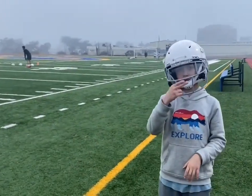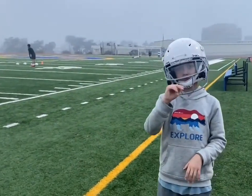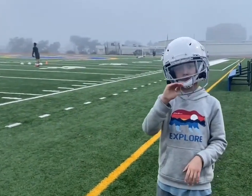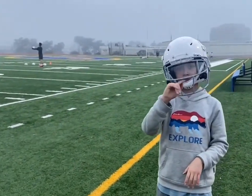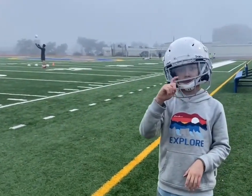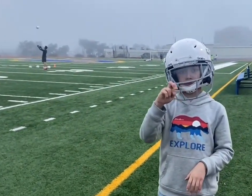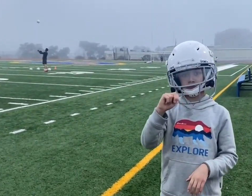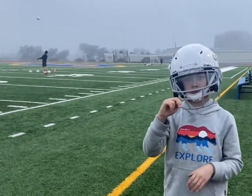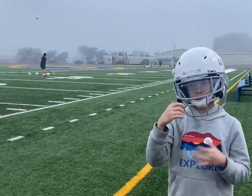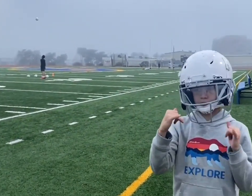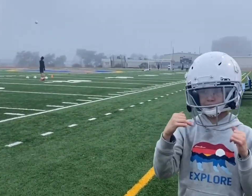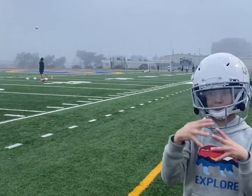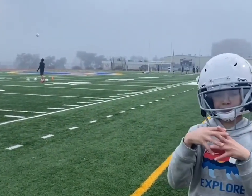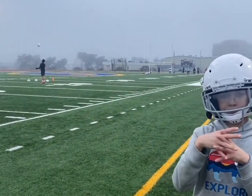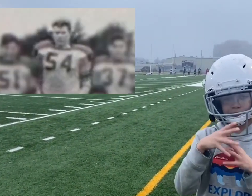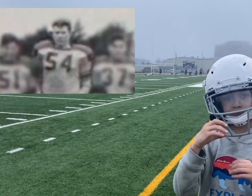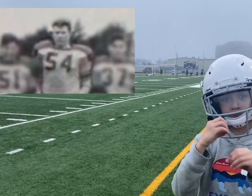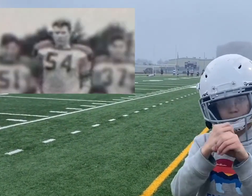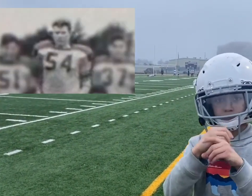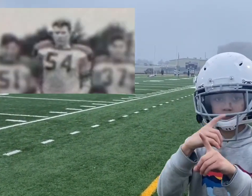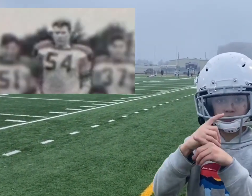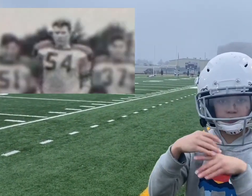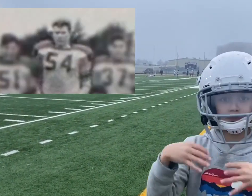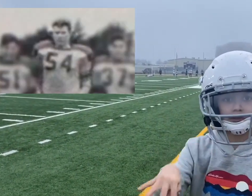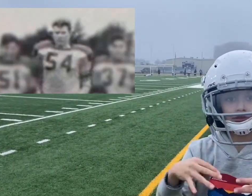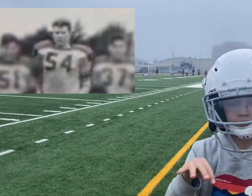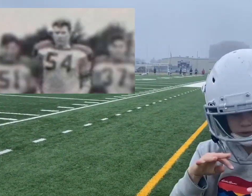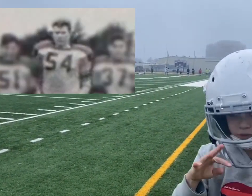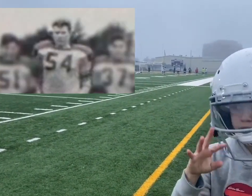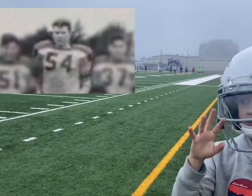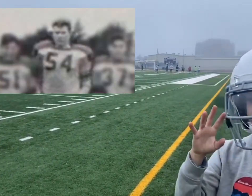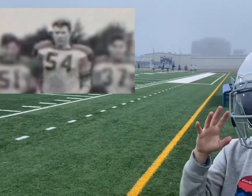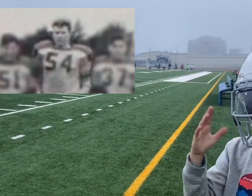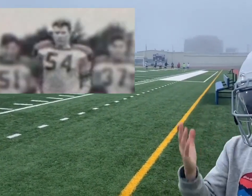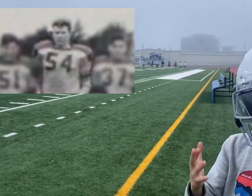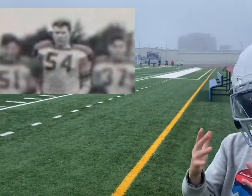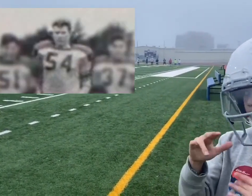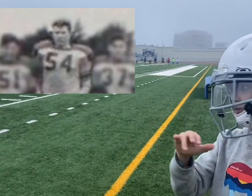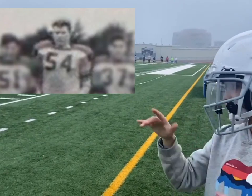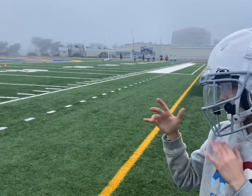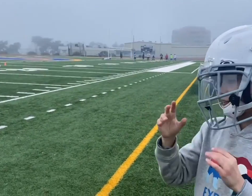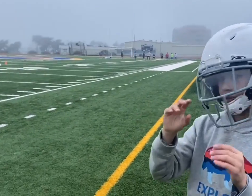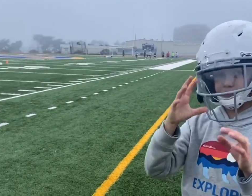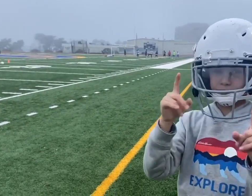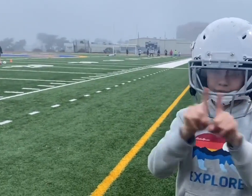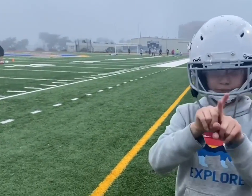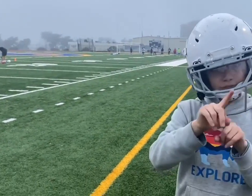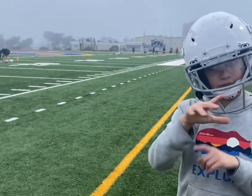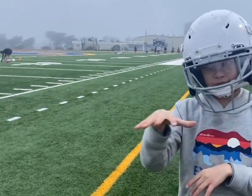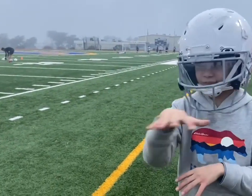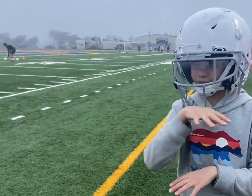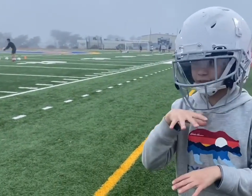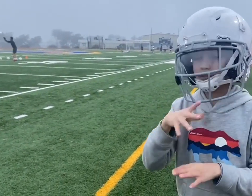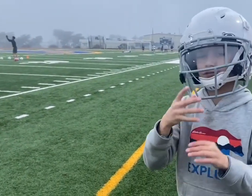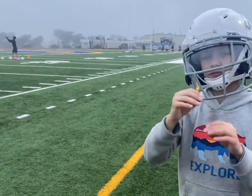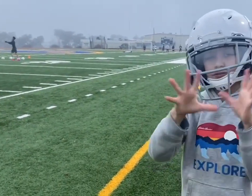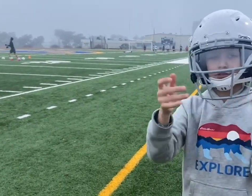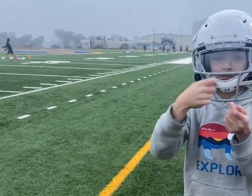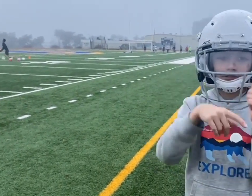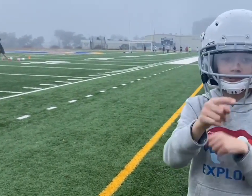John Madden played football here as an offensive and defensive lineman. Obviously, the landscape has changed to turf, but it's